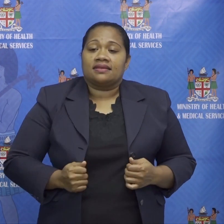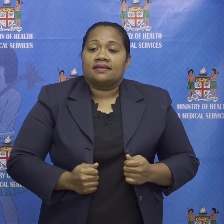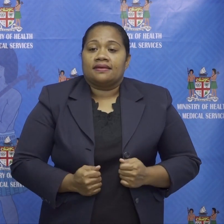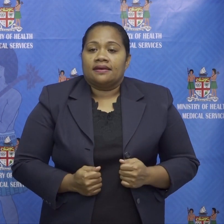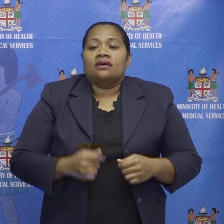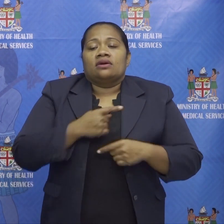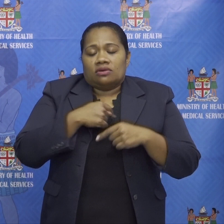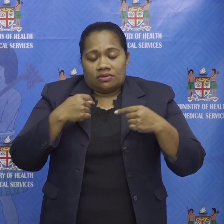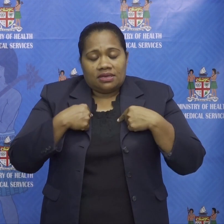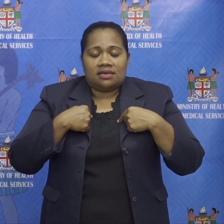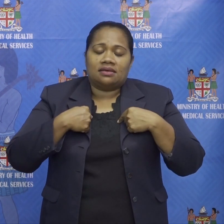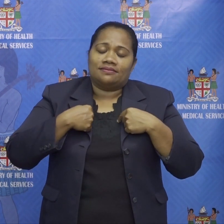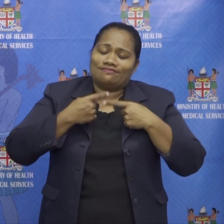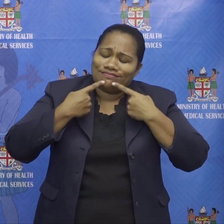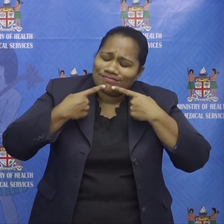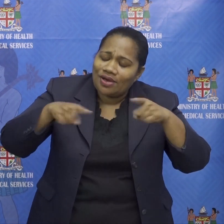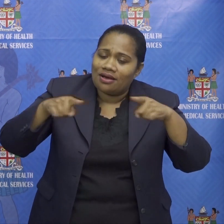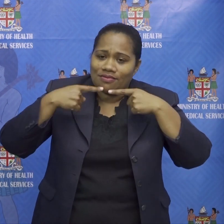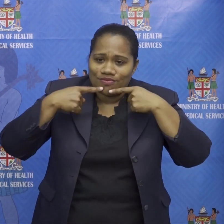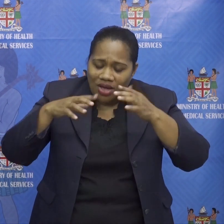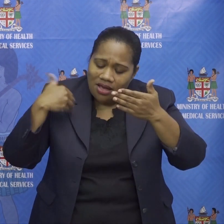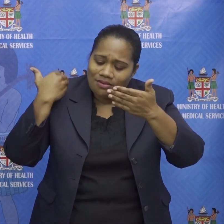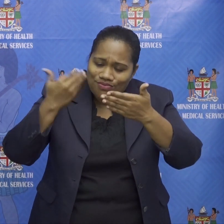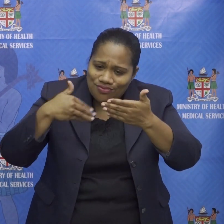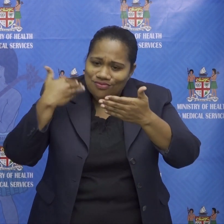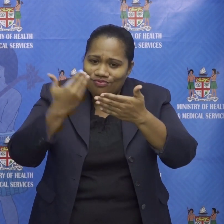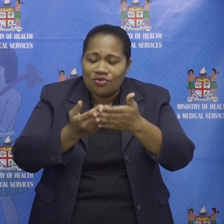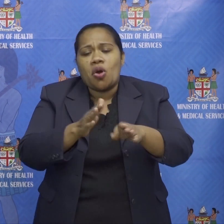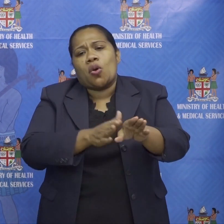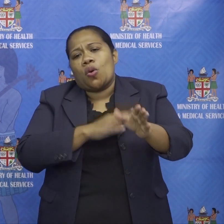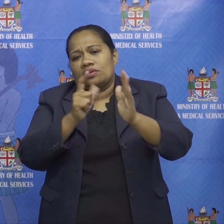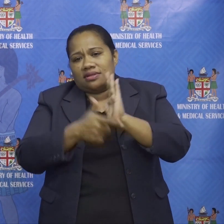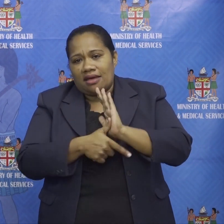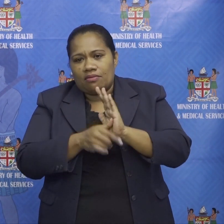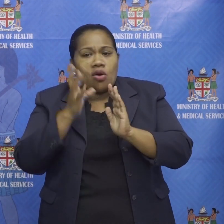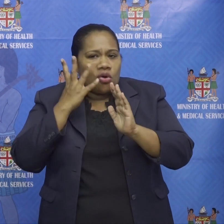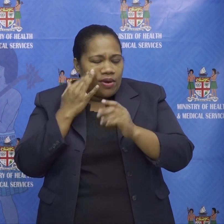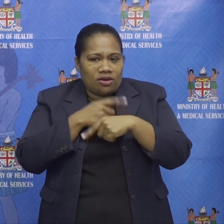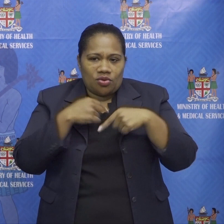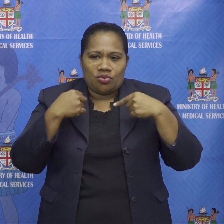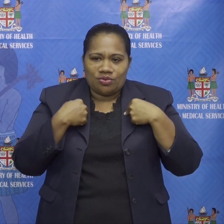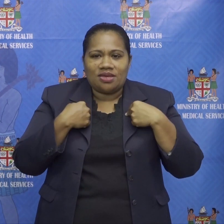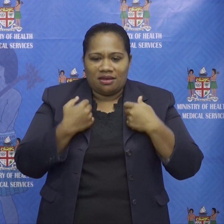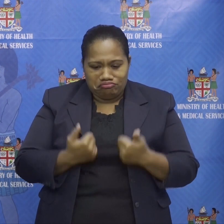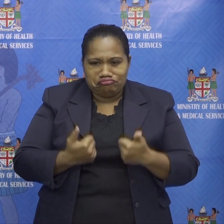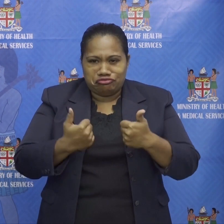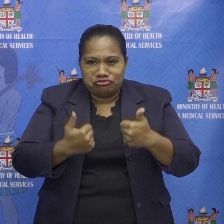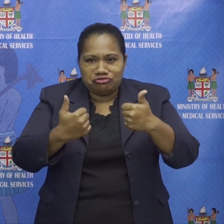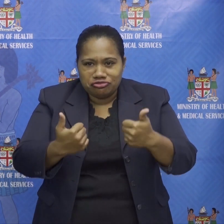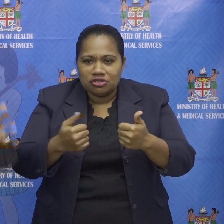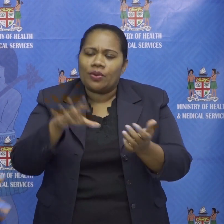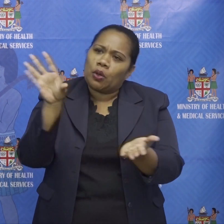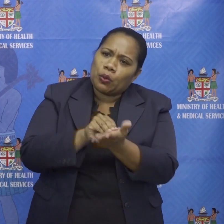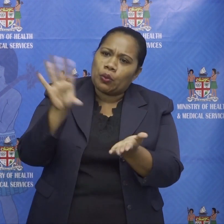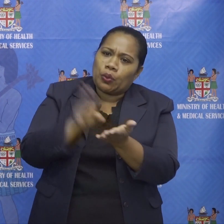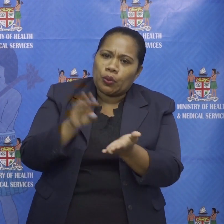we've been saying this on and on for a long time when the going was good put on the air download the app when the going was good now we wait